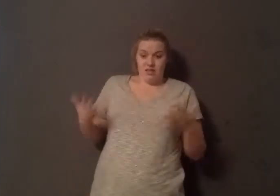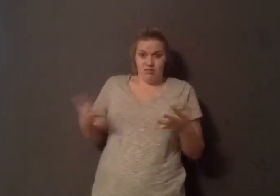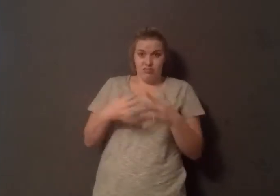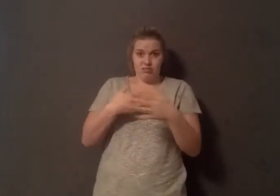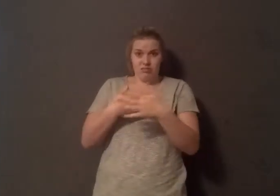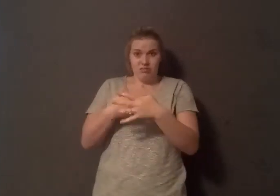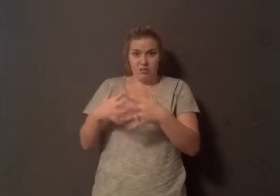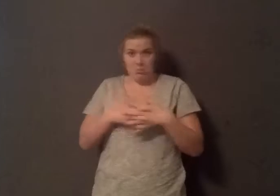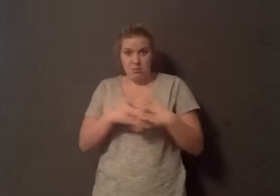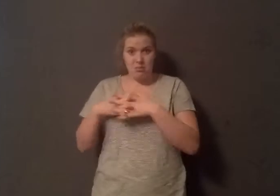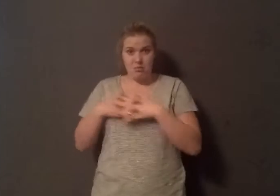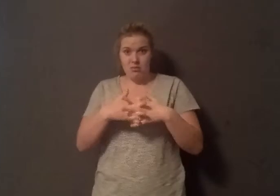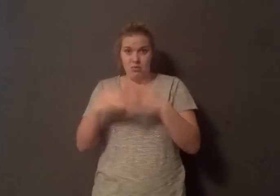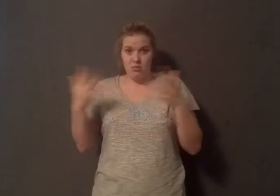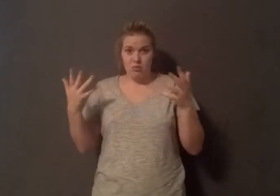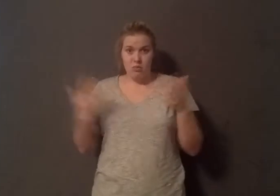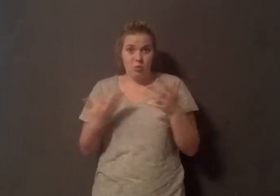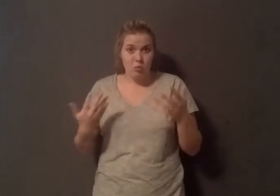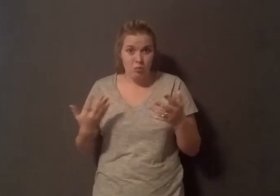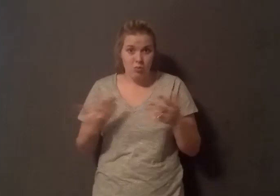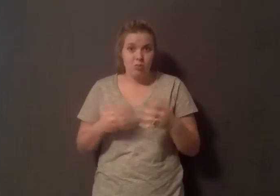Oh, sweet. American Cancer Society rep confirmed an interview this week.